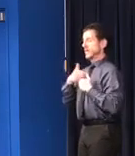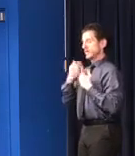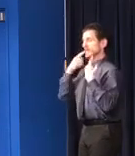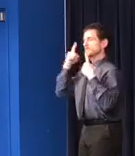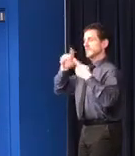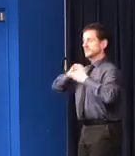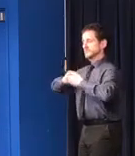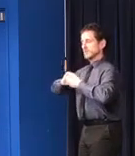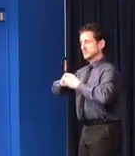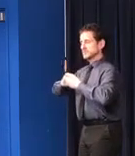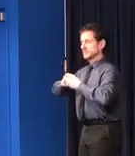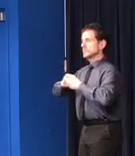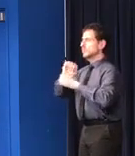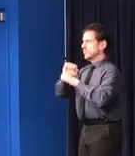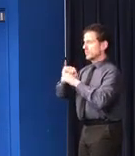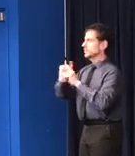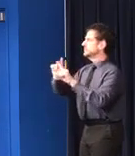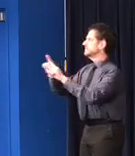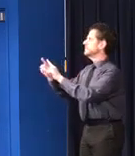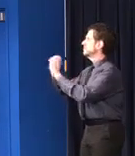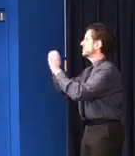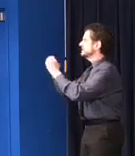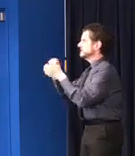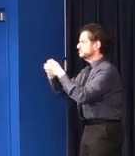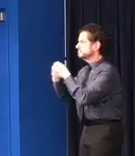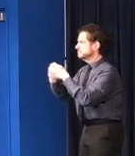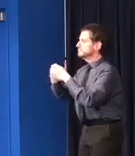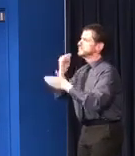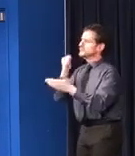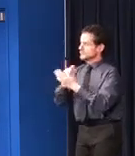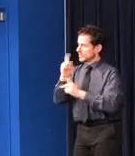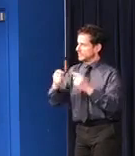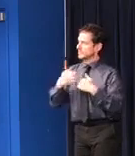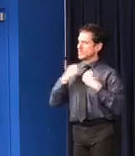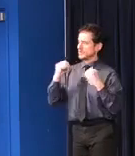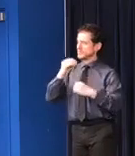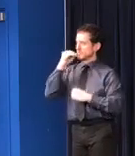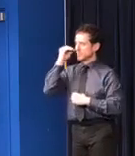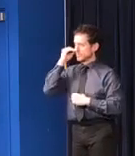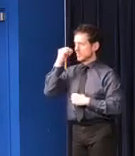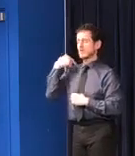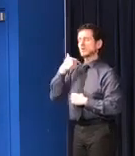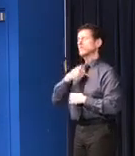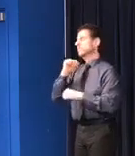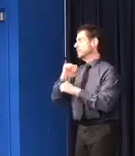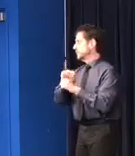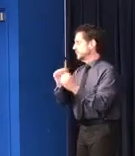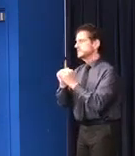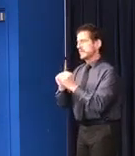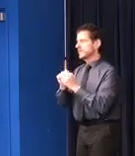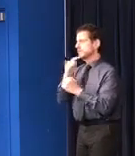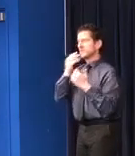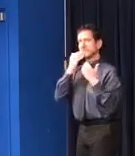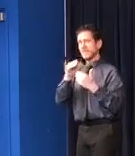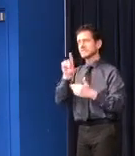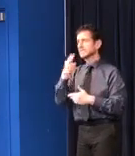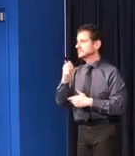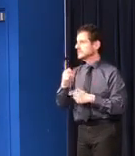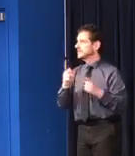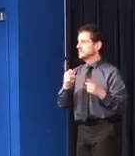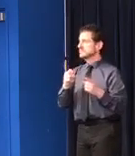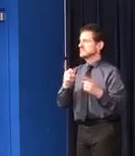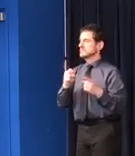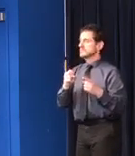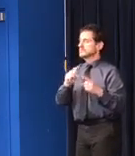collaborative effort to address homelessness. Based on our current work together, we appreciate that DHS turned to us in partnership